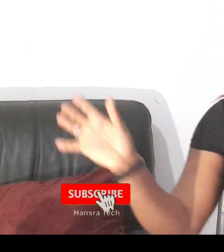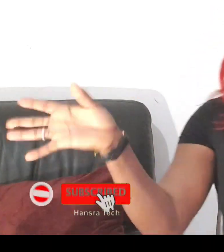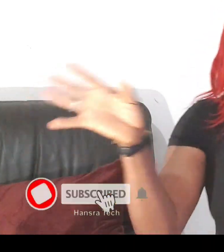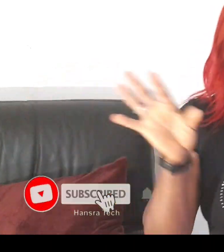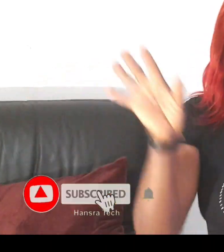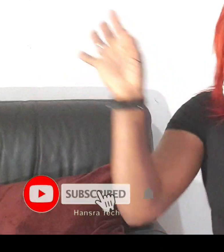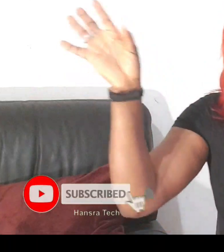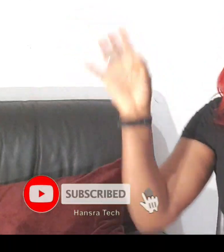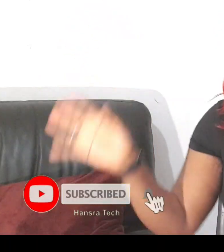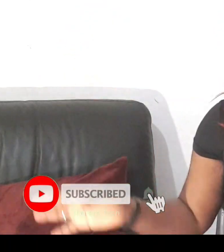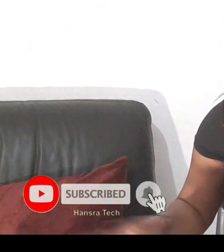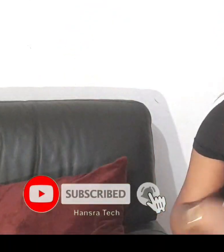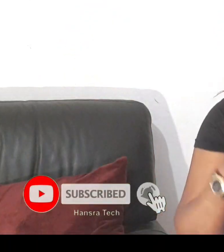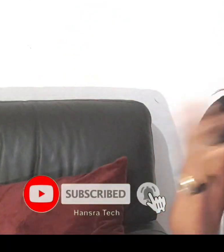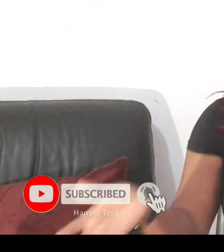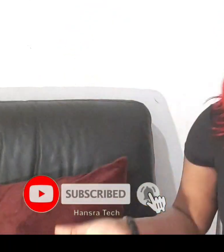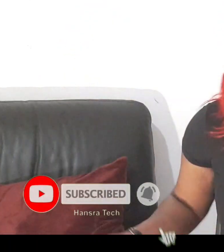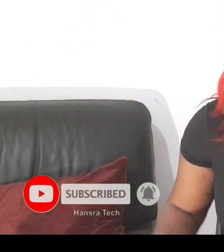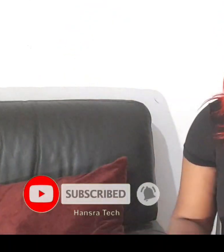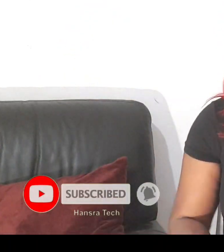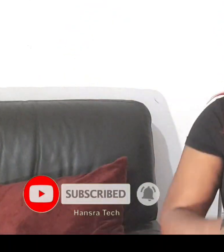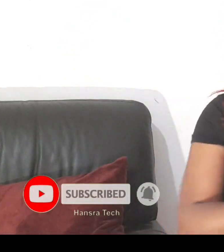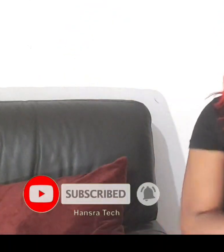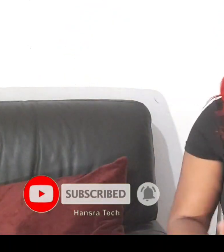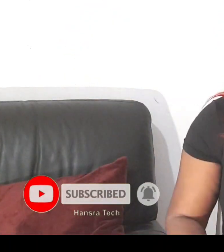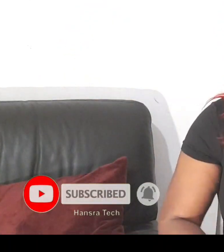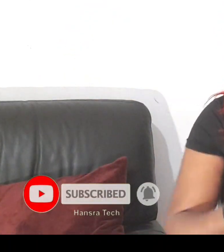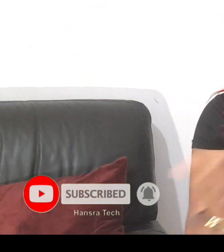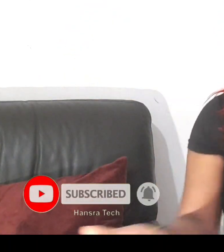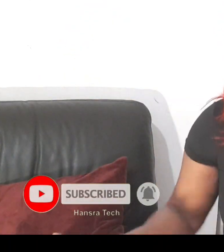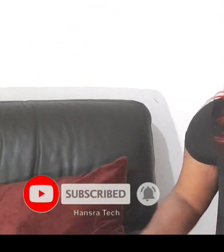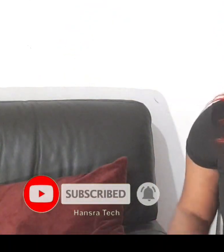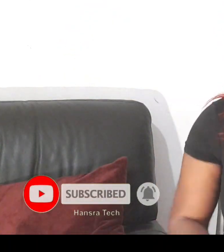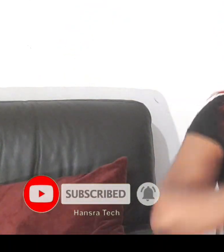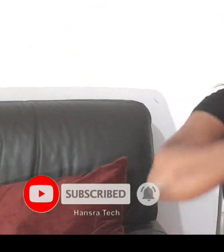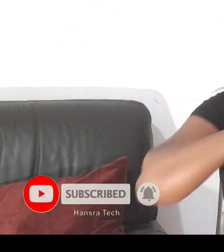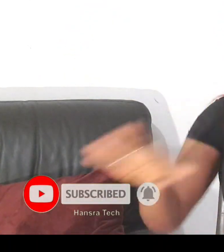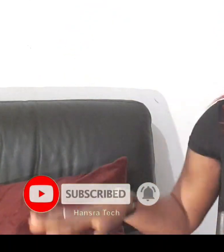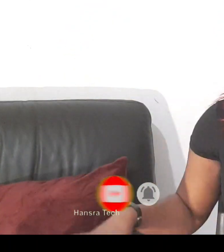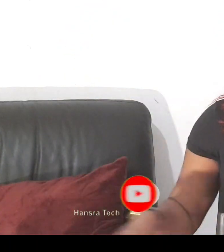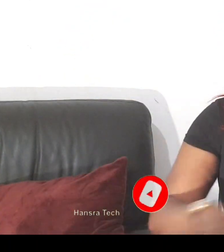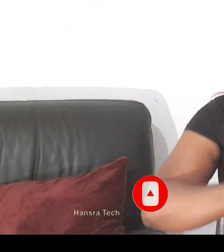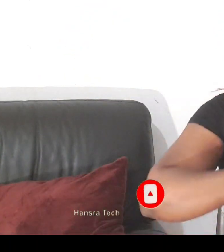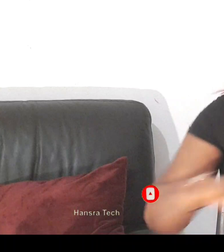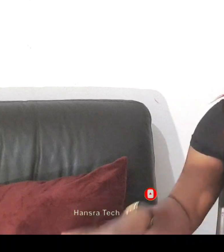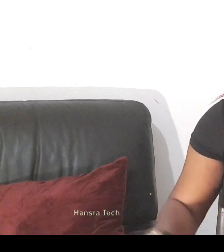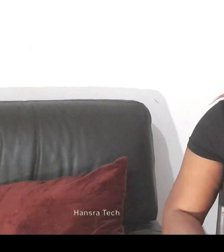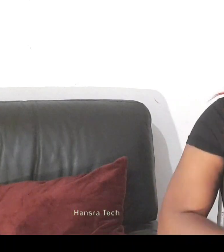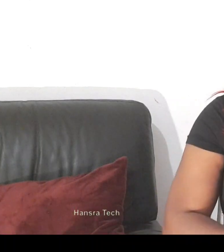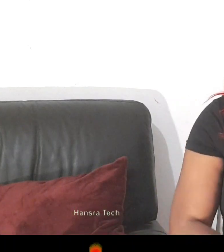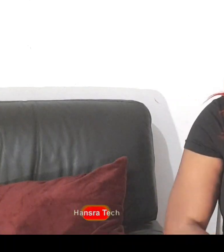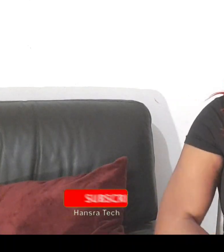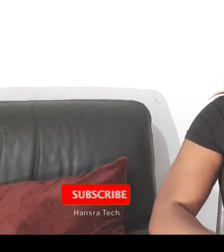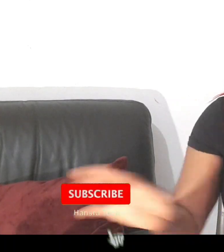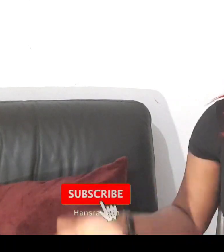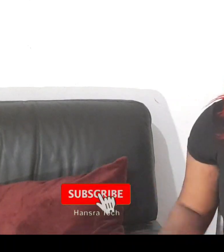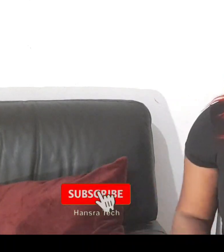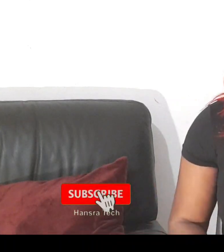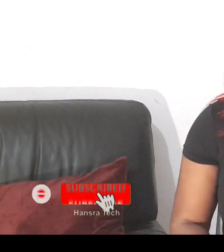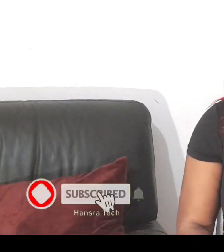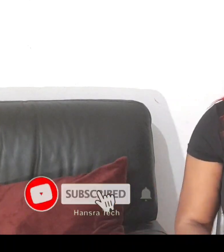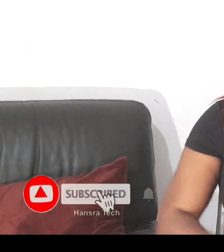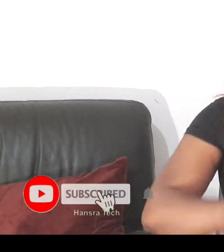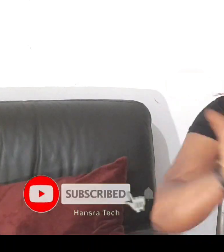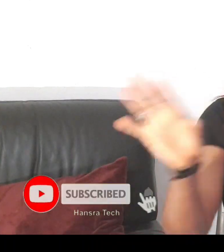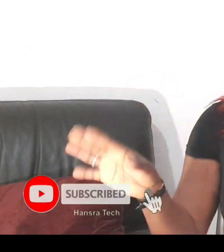to say this that bra bra bra you are entitled to your opinion my previous video i always say your your your comment doesn't have anything to do